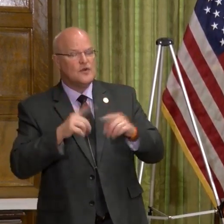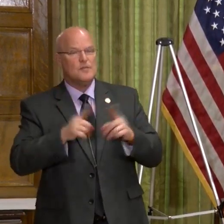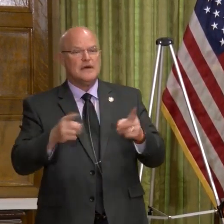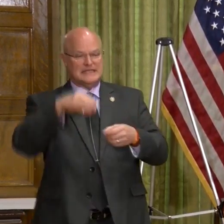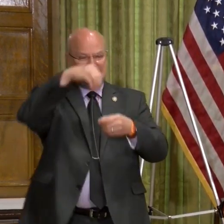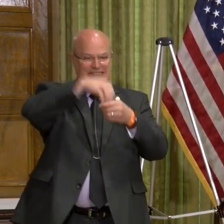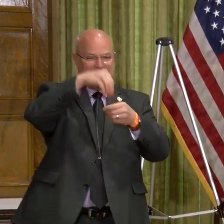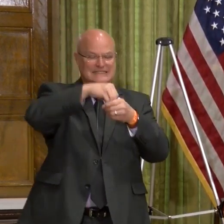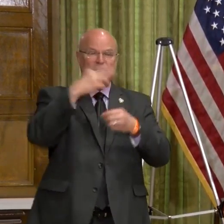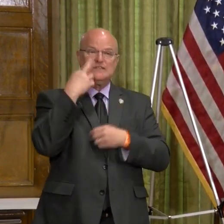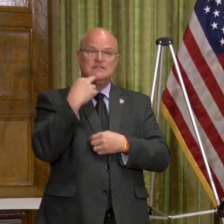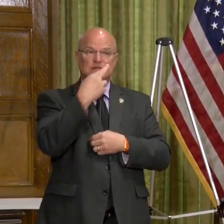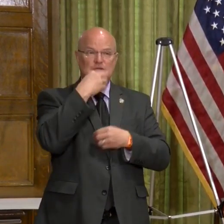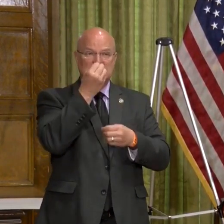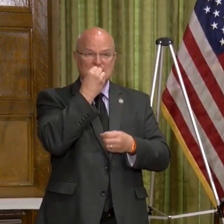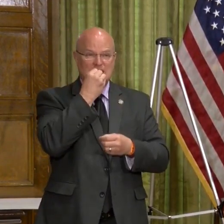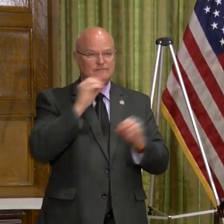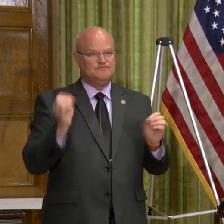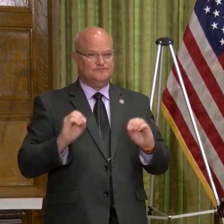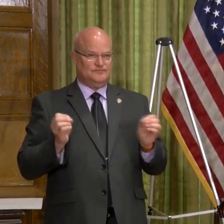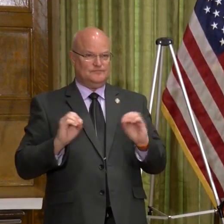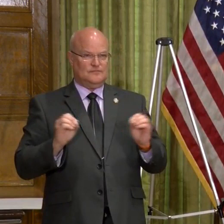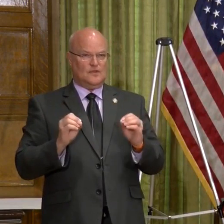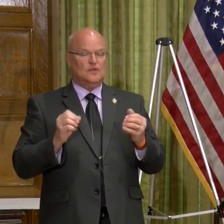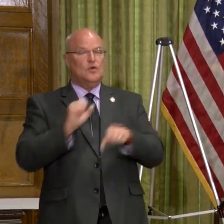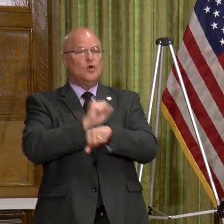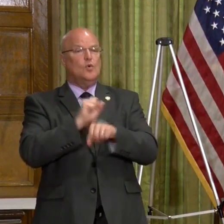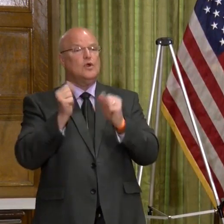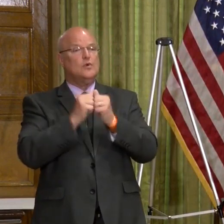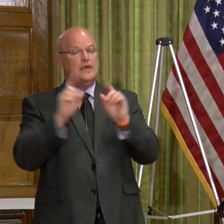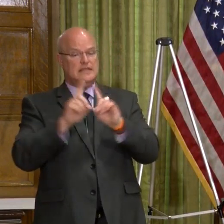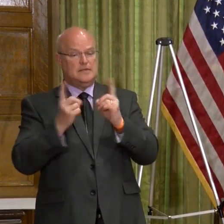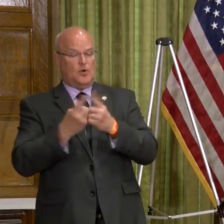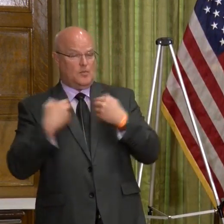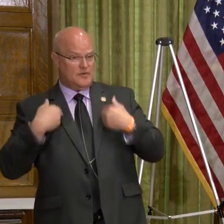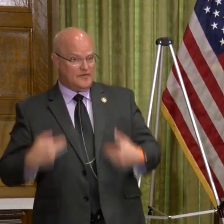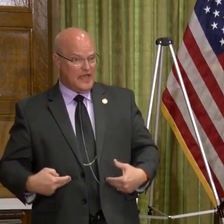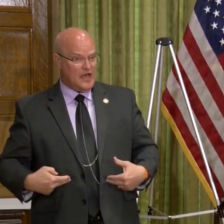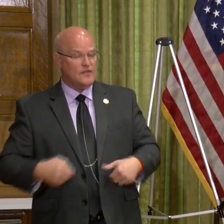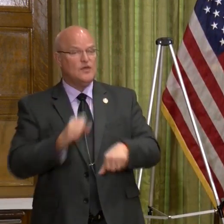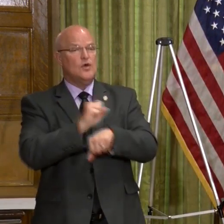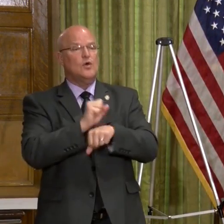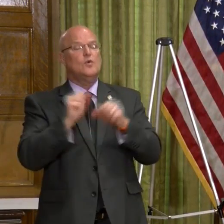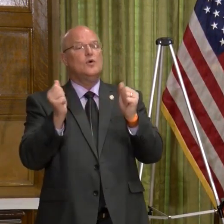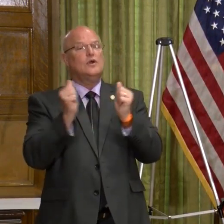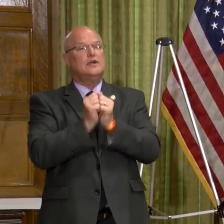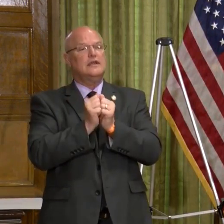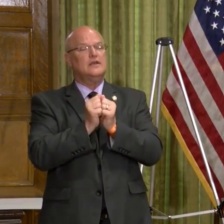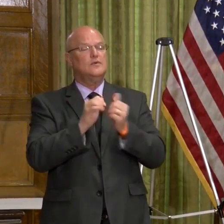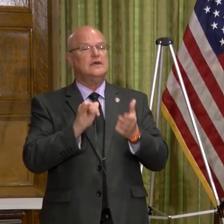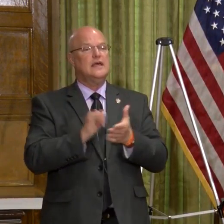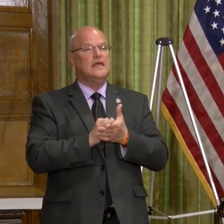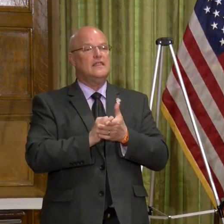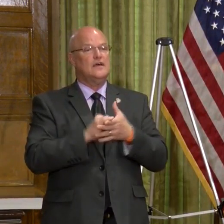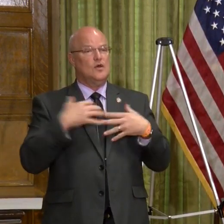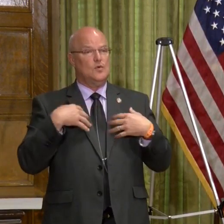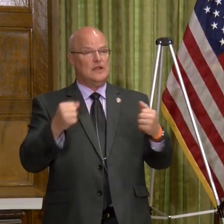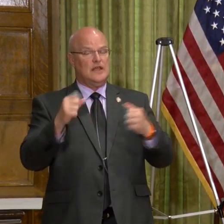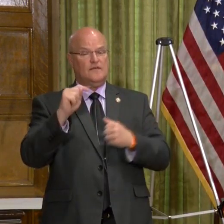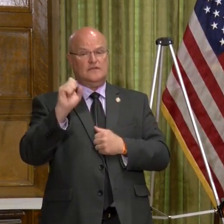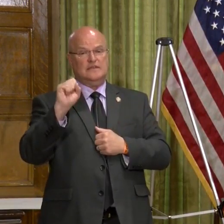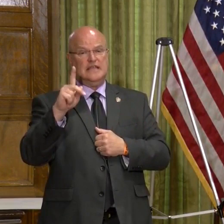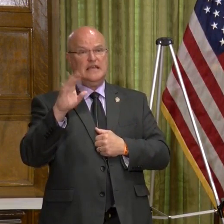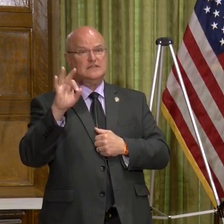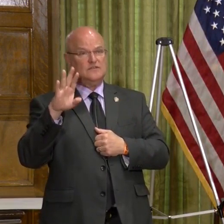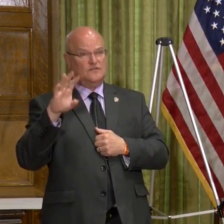dine-in services. And so working with the Department of Health, working with the Recovery Task